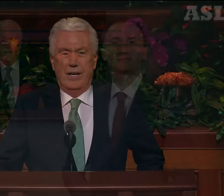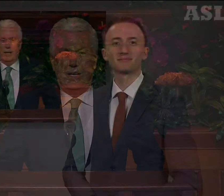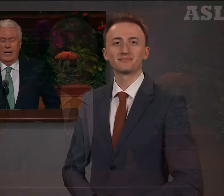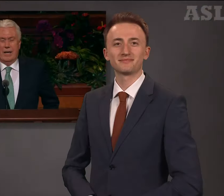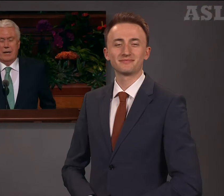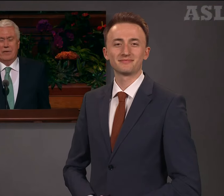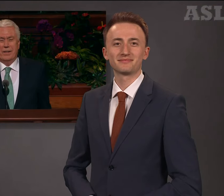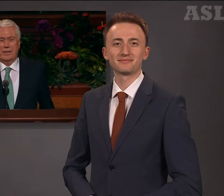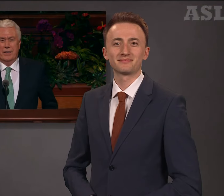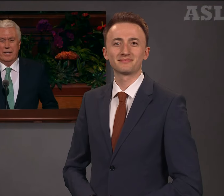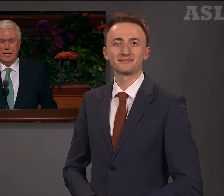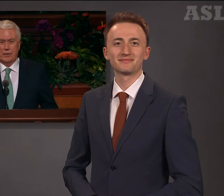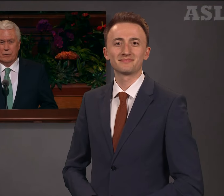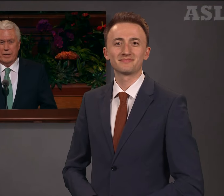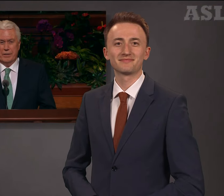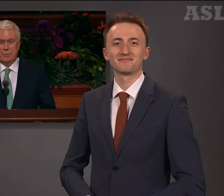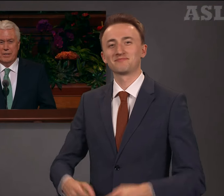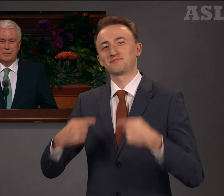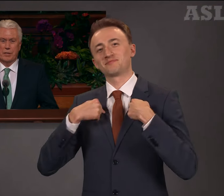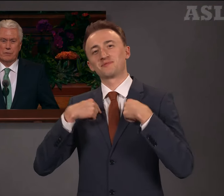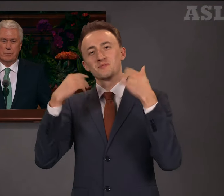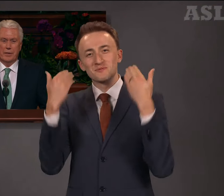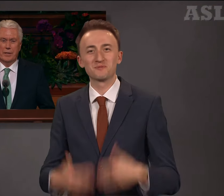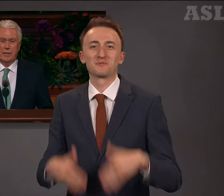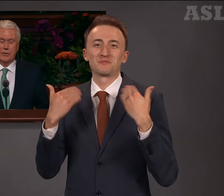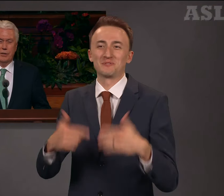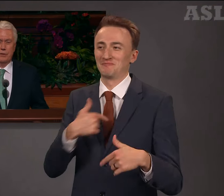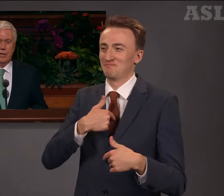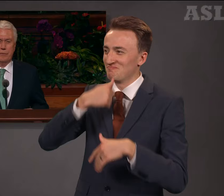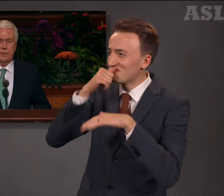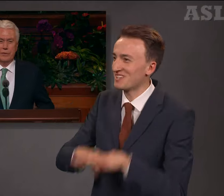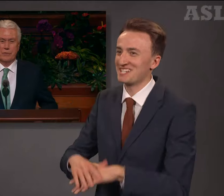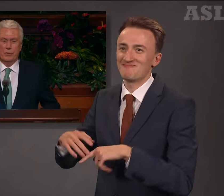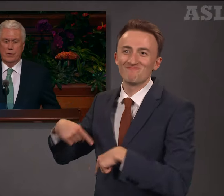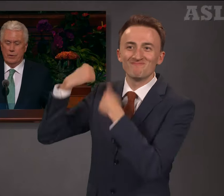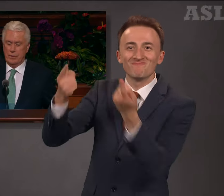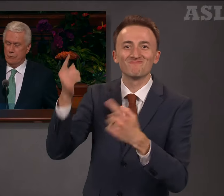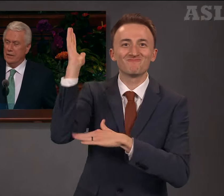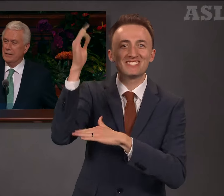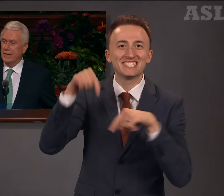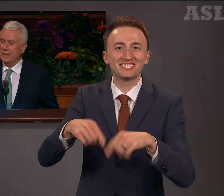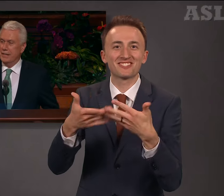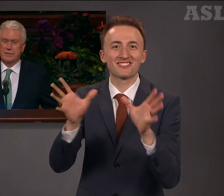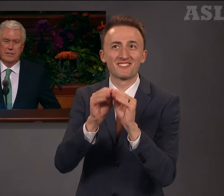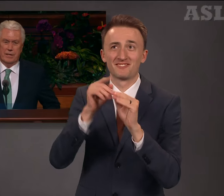I've had the great blessing of speaking at General Conference for three decades now.